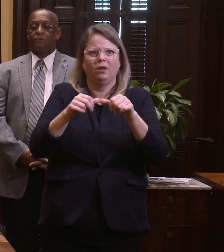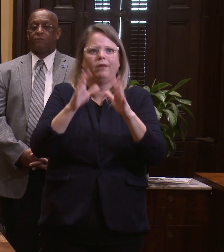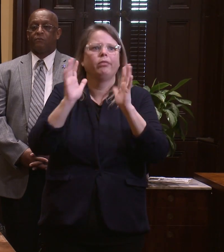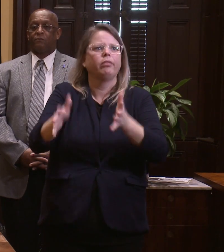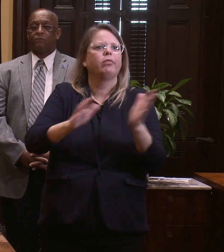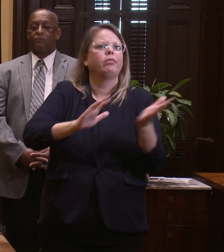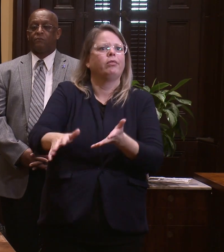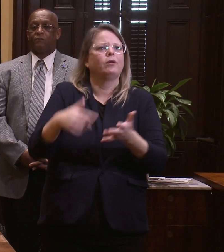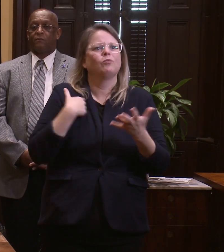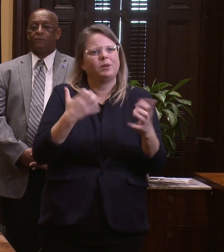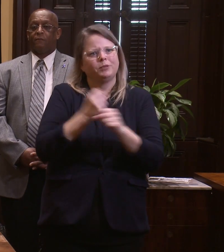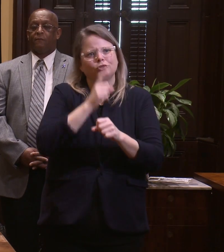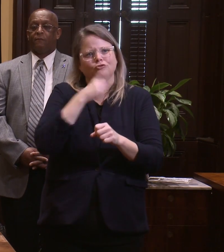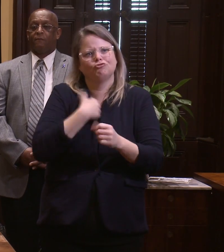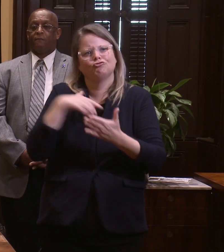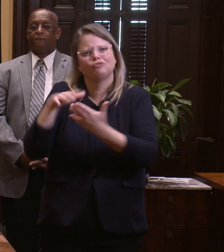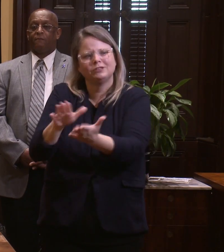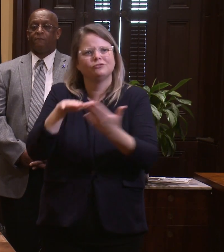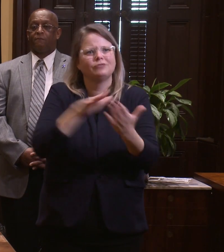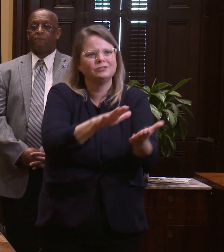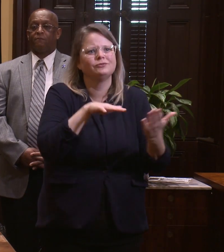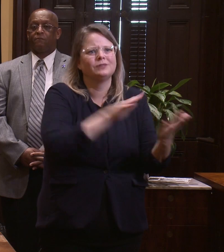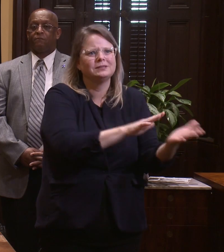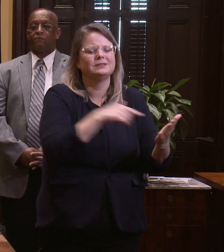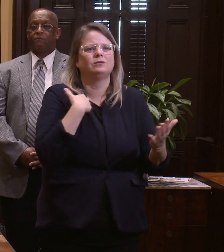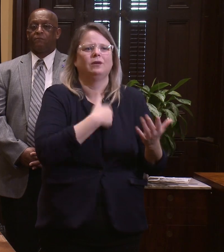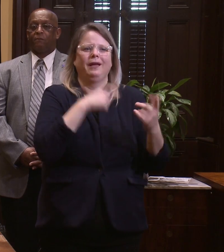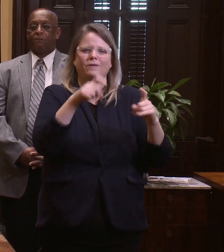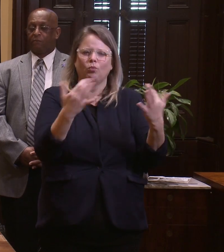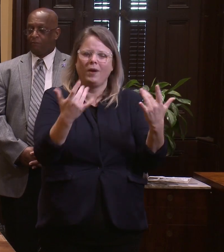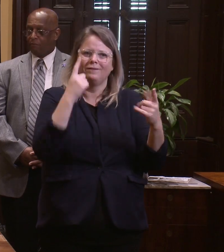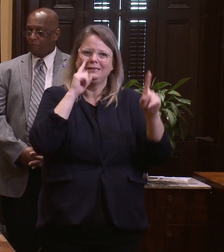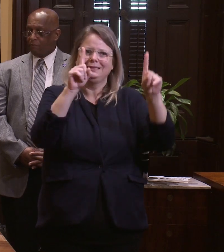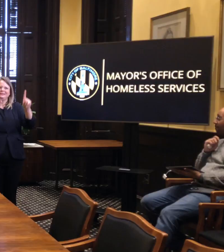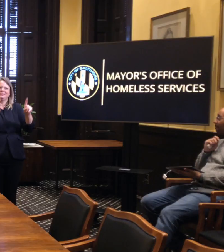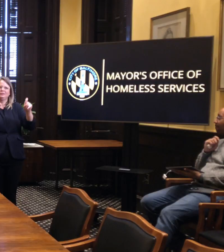isolation as they go through this period.